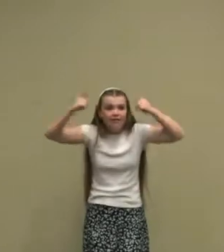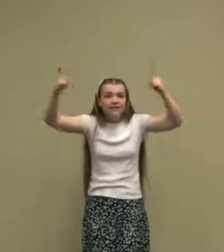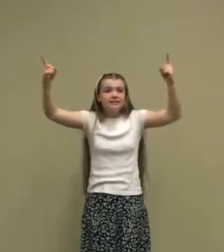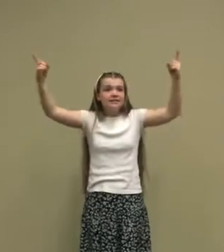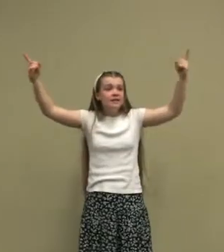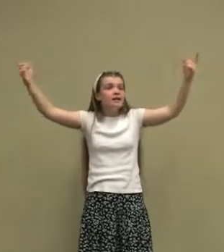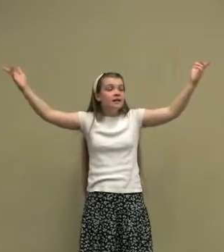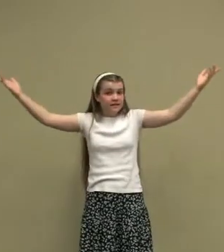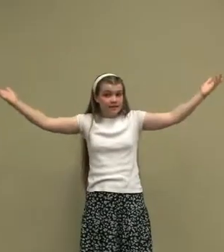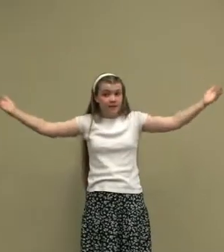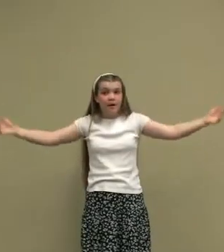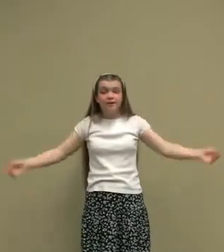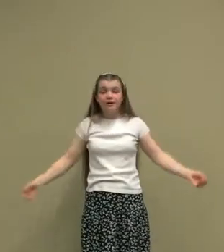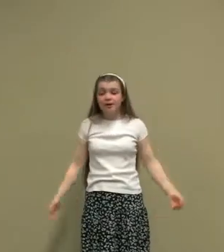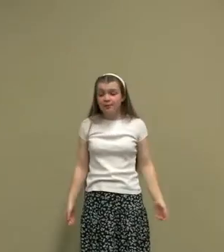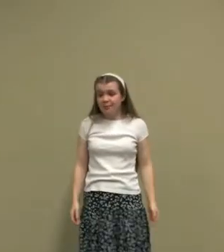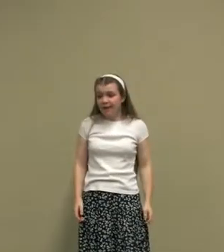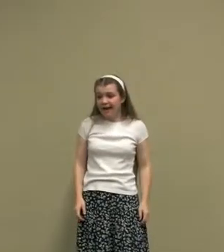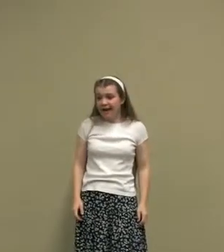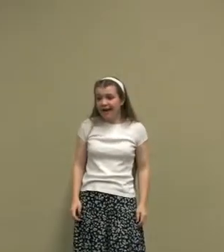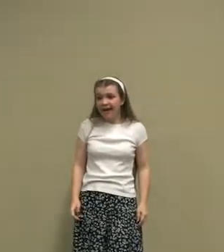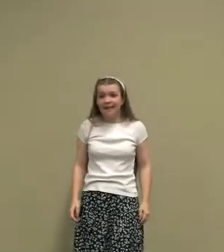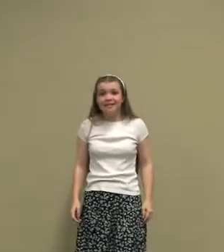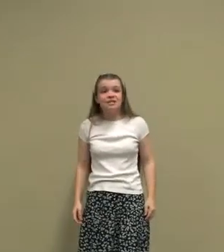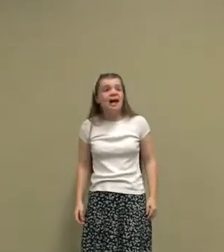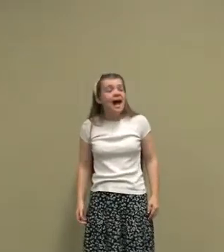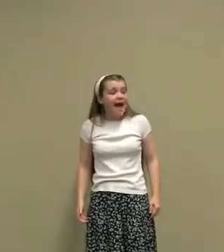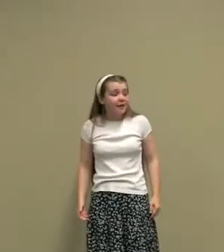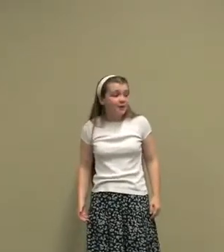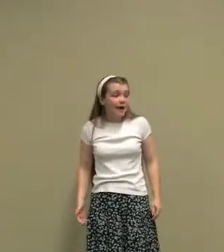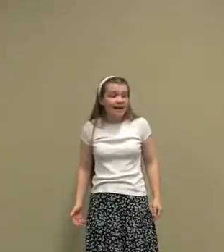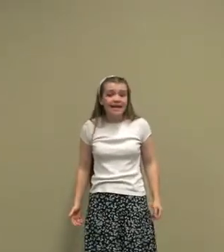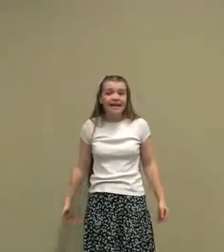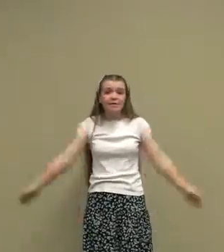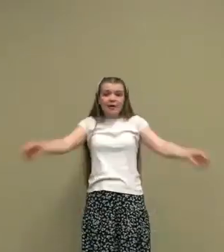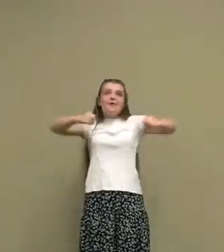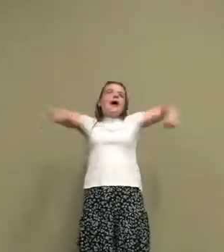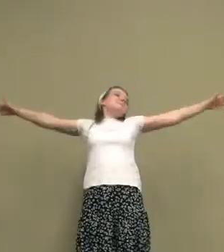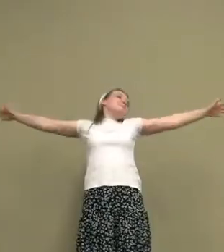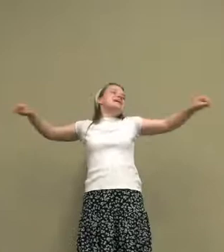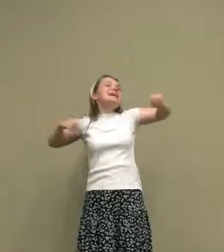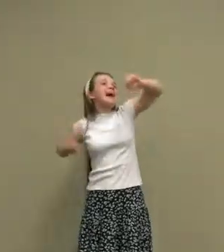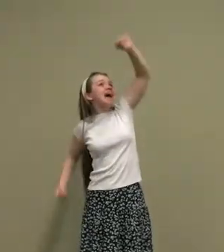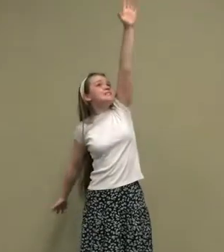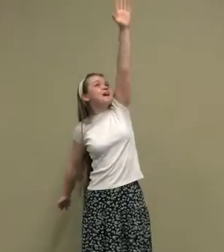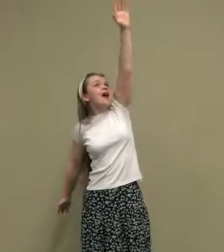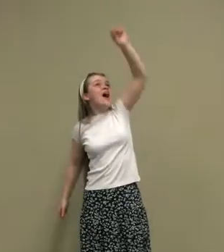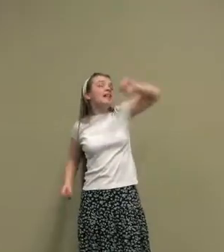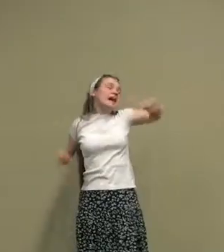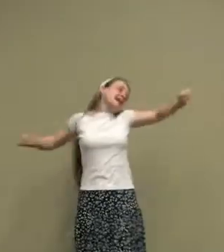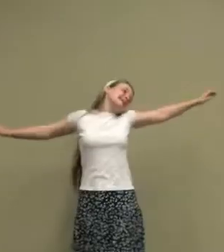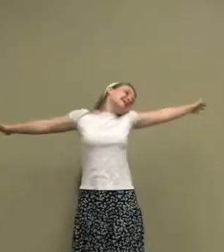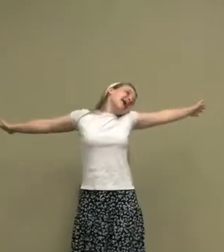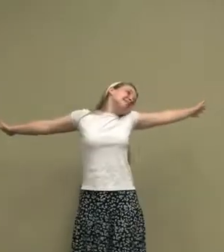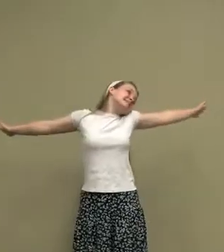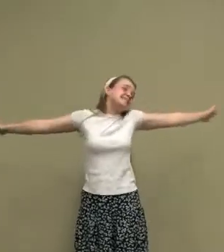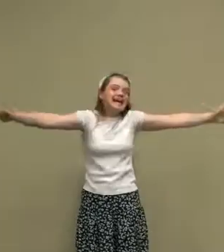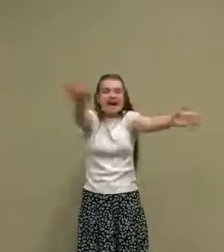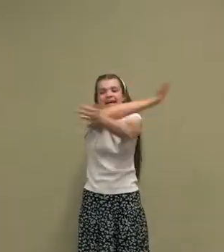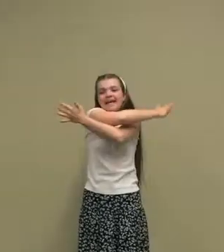this little one could preach. And when he grew up big and tall, he died to say he